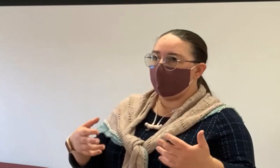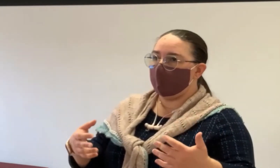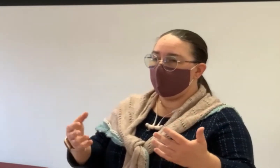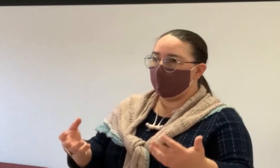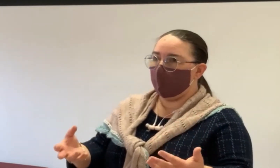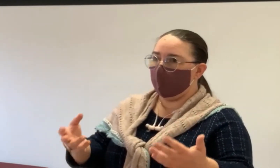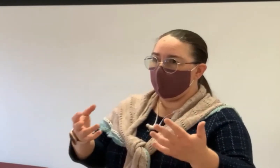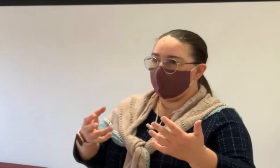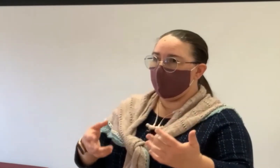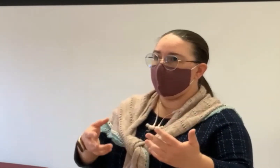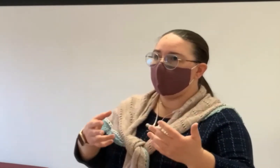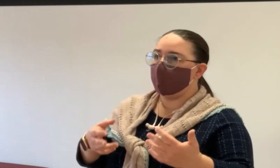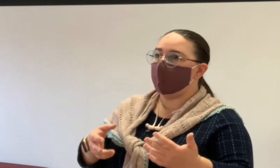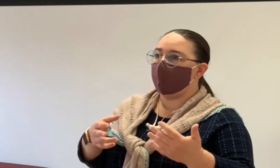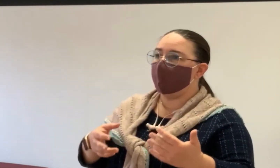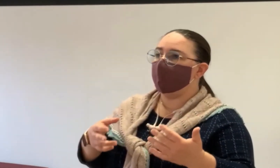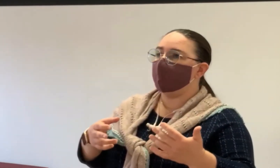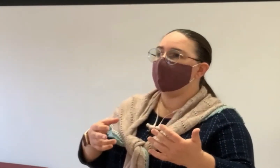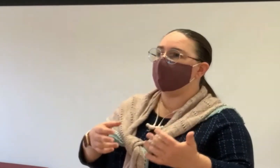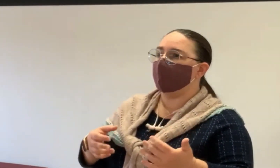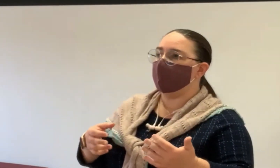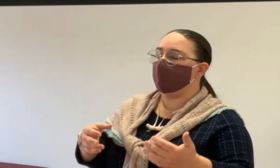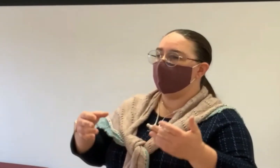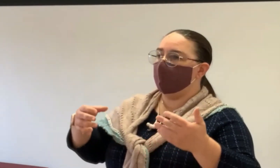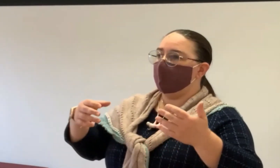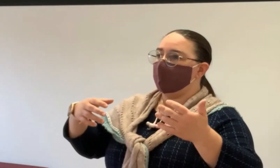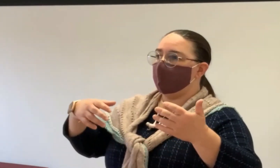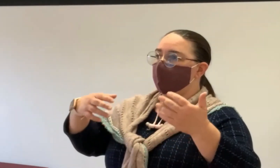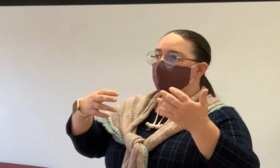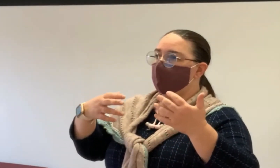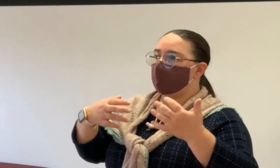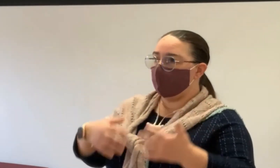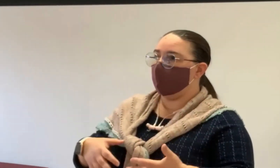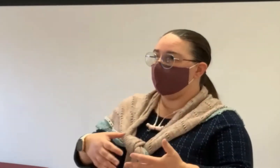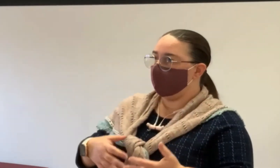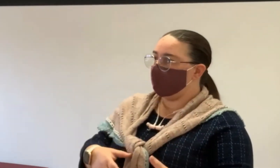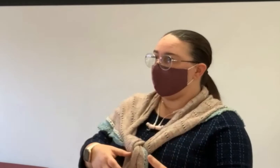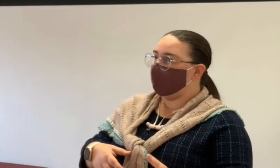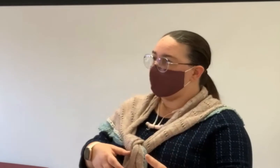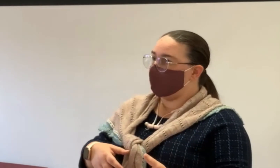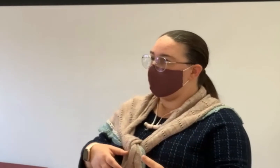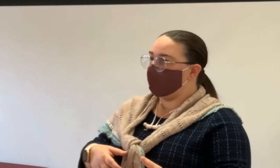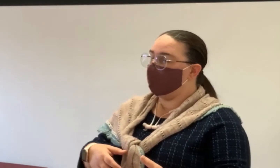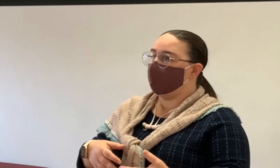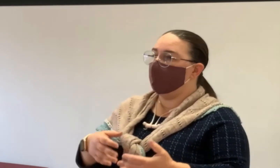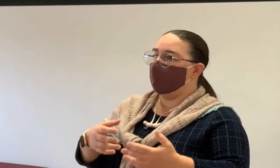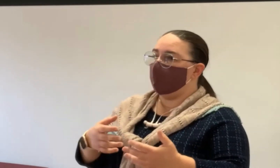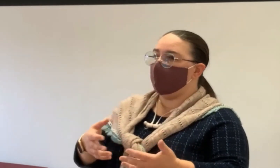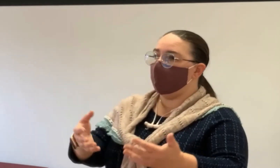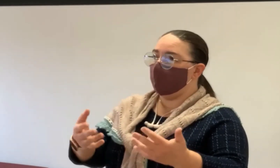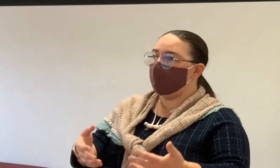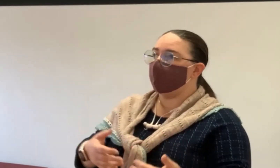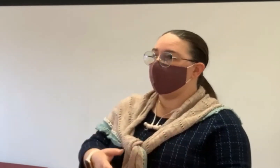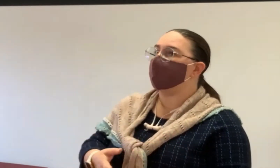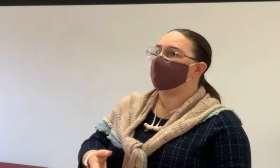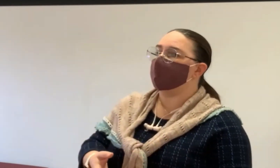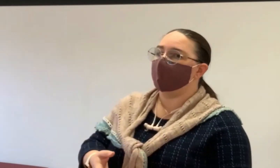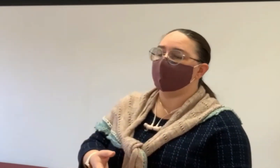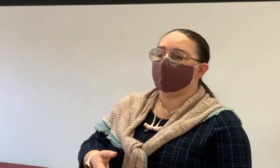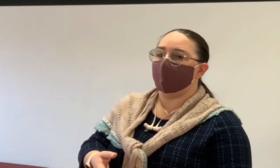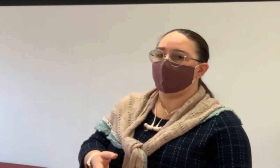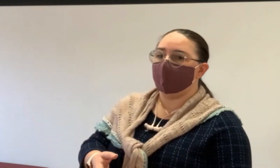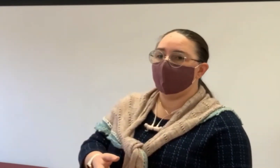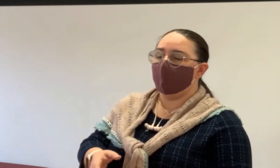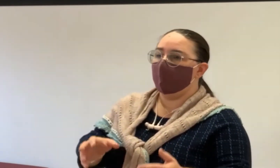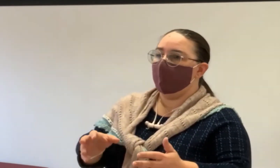the primary ways we could help you next would be if you decided to sell the property you own, then we can represent